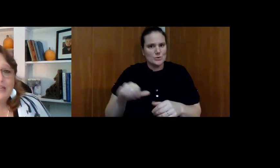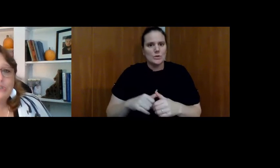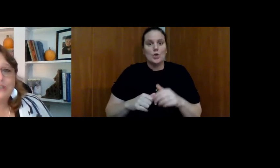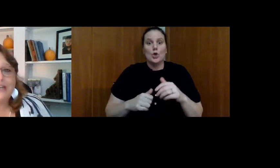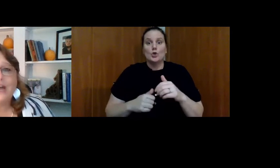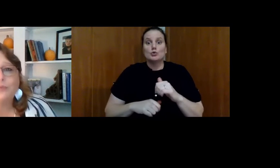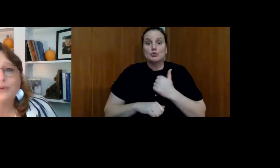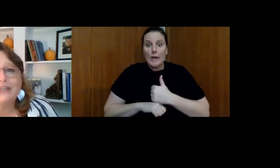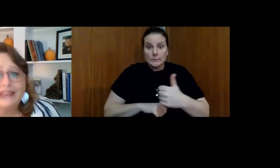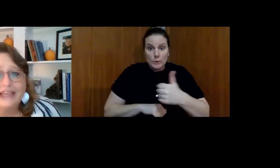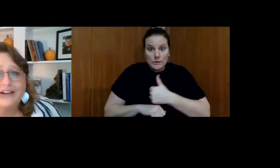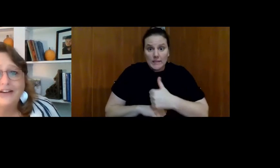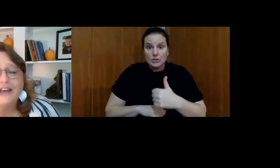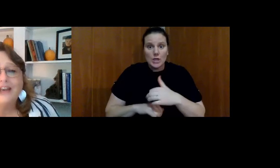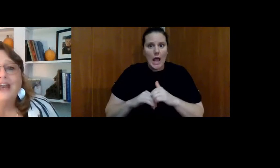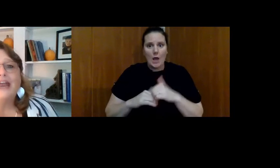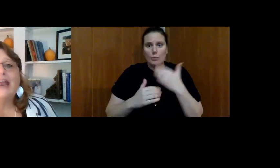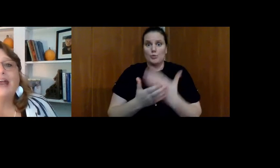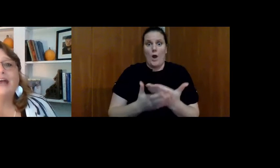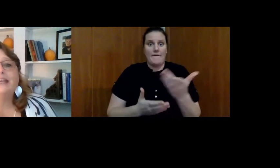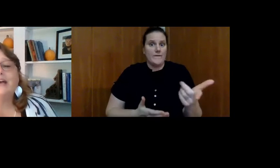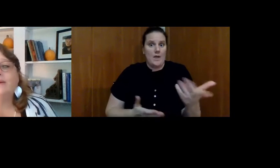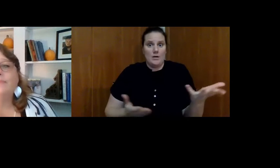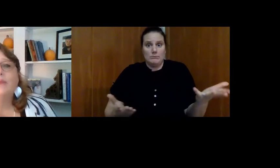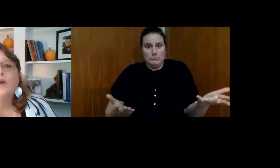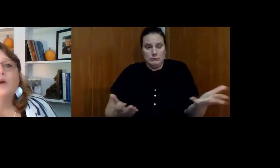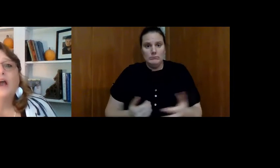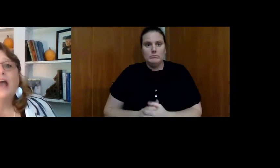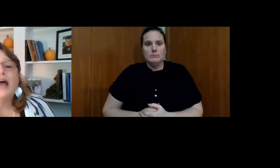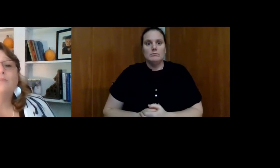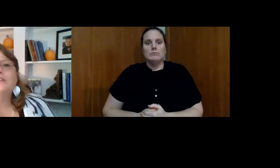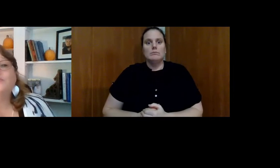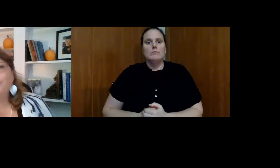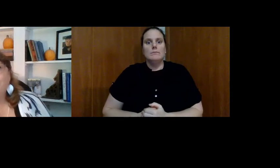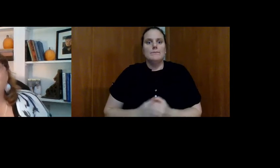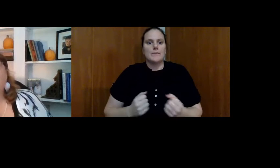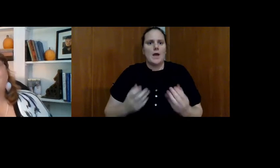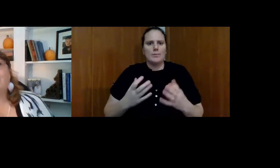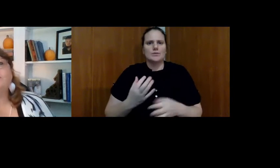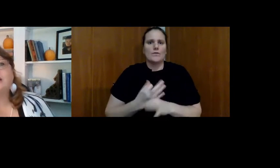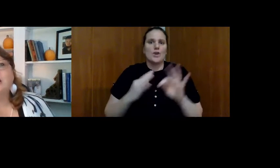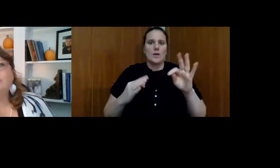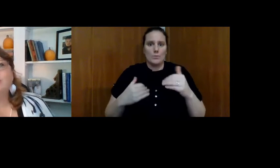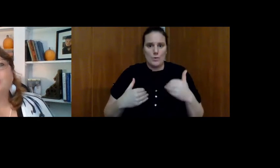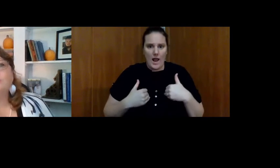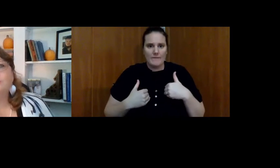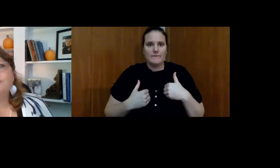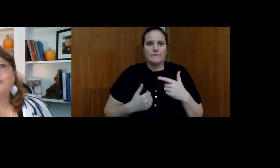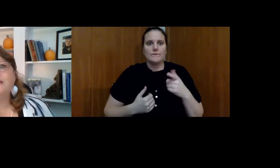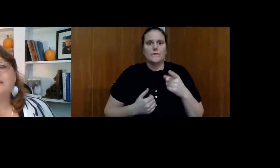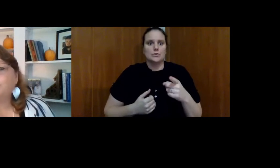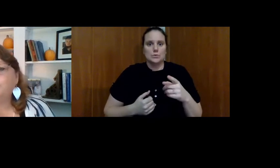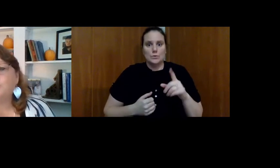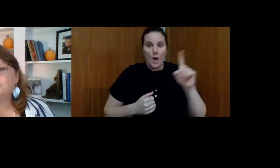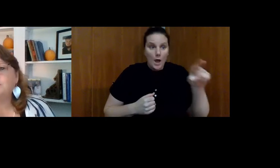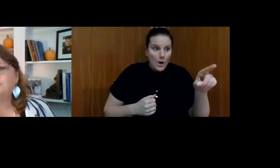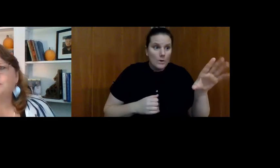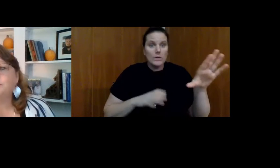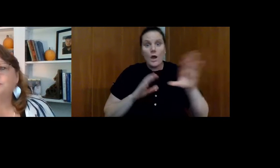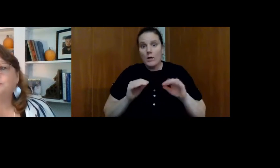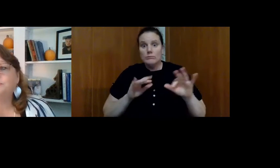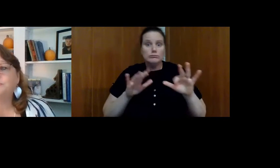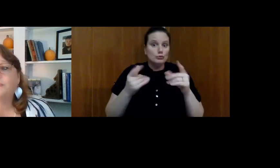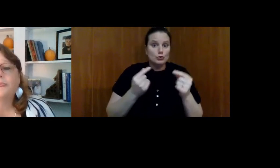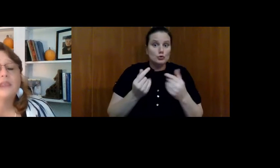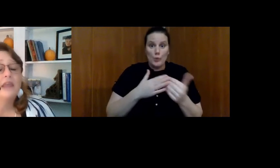Transportation. How do we get there? And how much freedom do we have to come and go and do the things that we want to